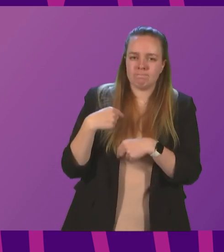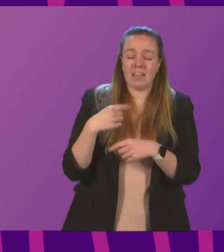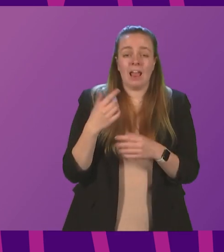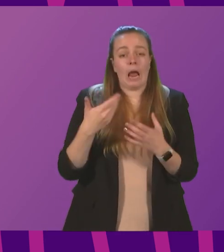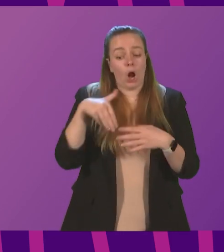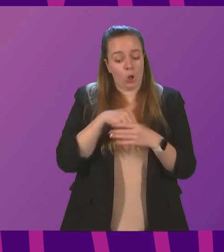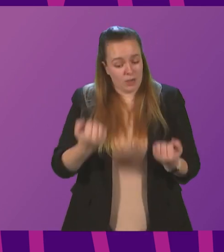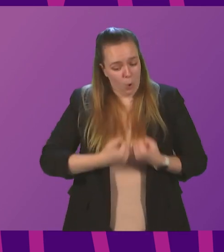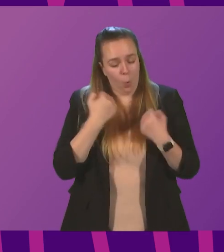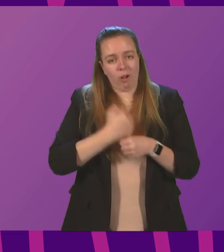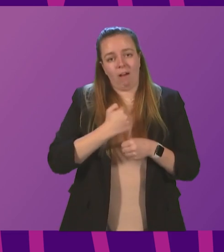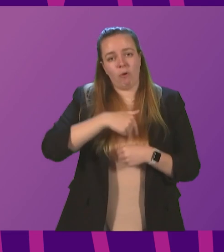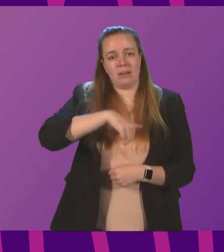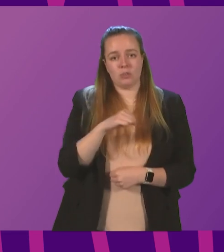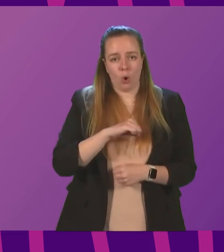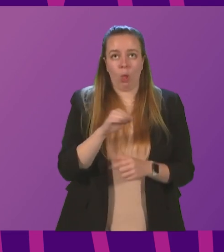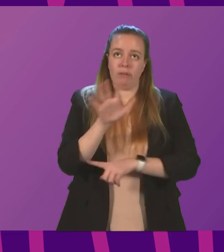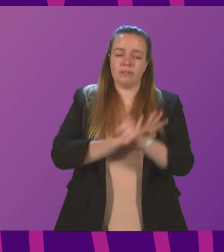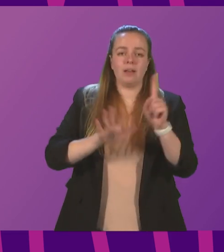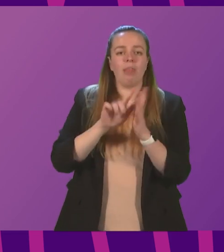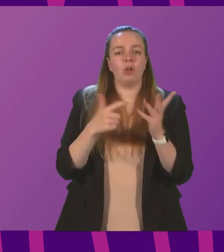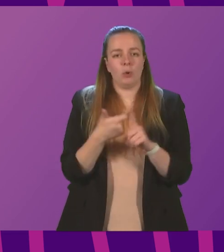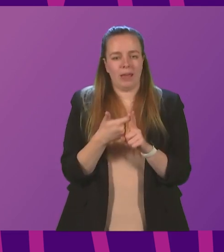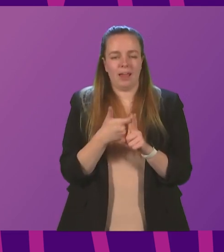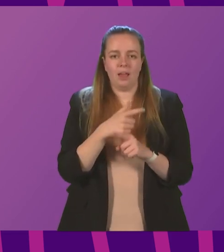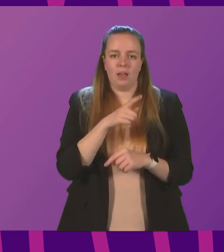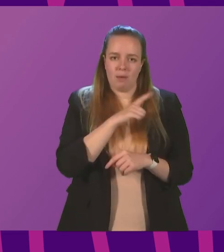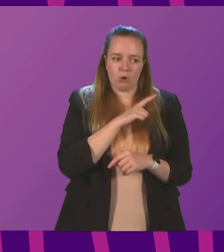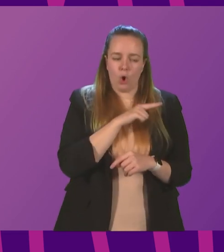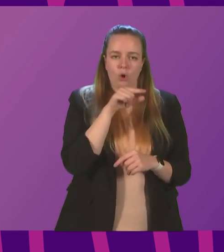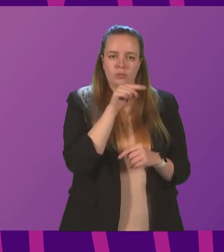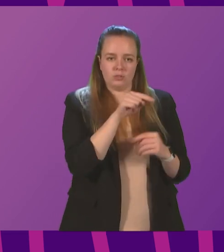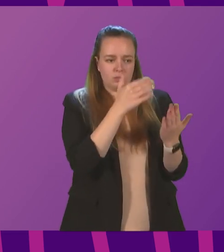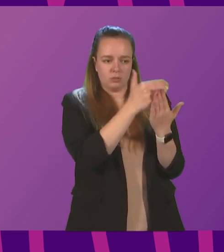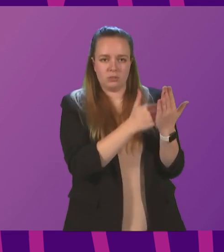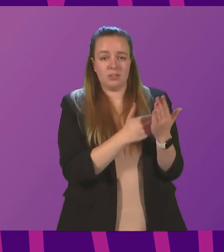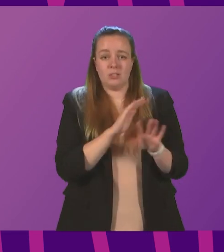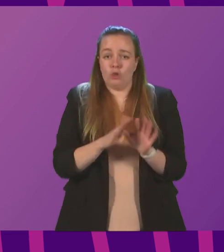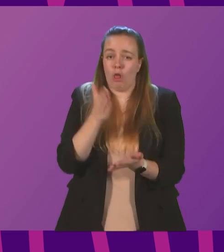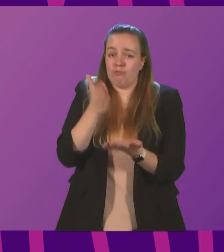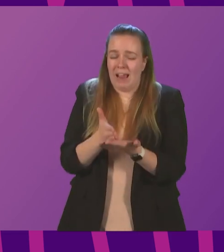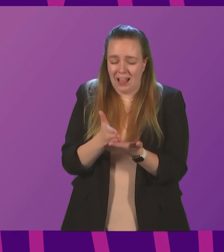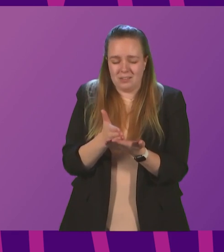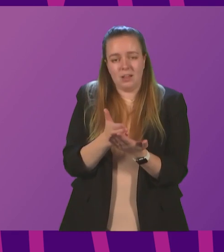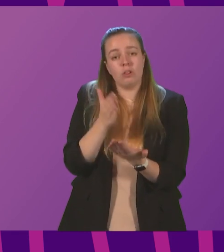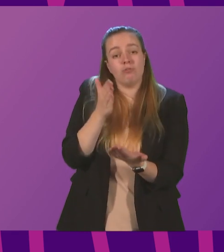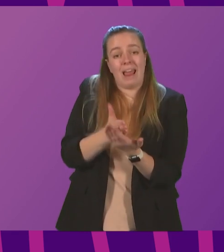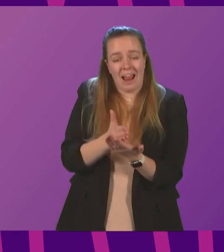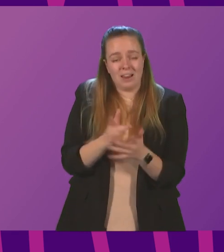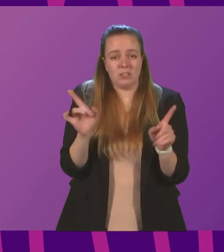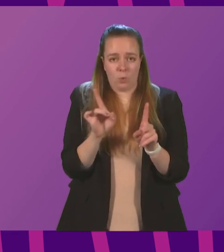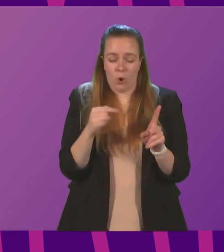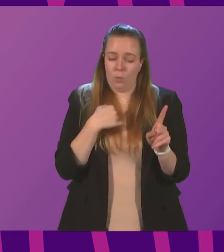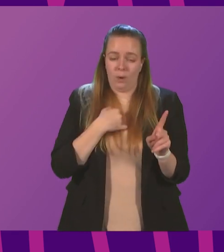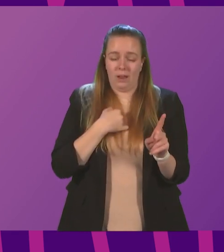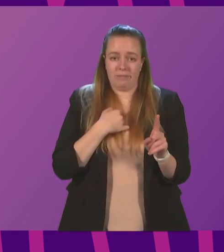own governments here in Scotland and across the UK, because the rhetoric does not meet the reality. The reality is that we do not